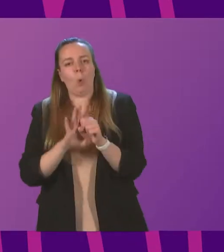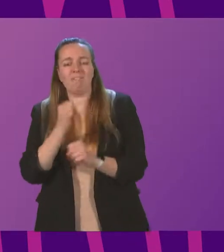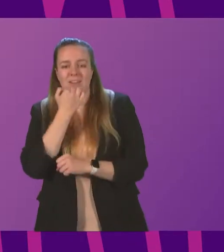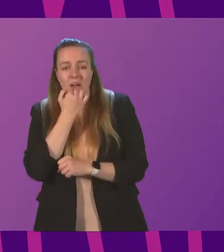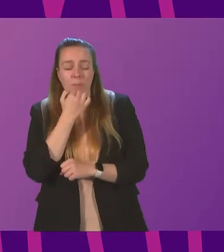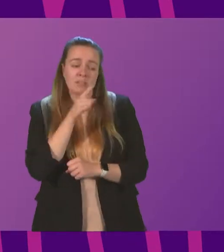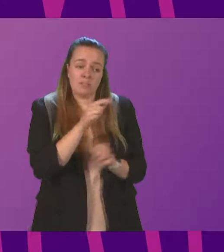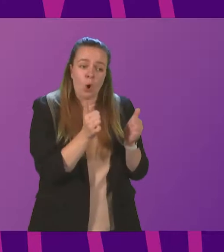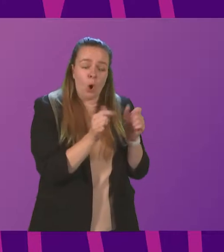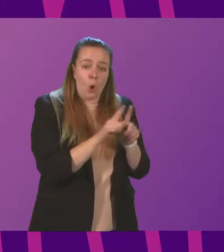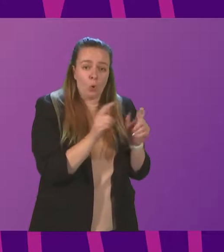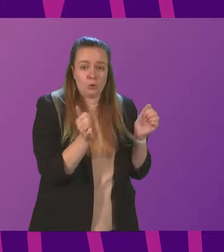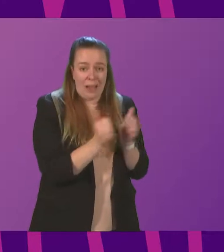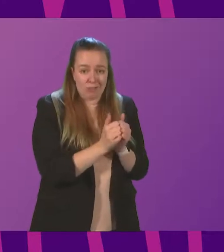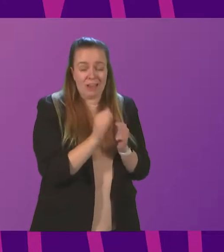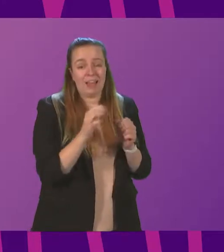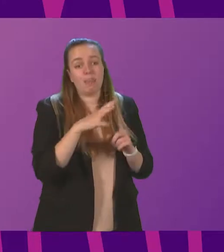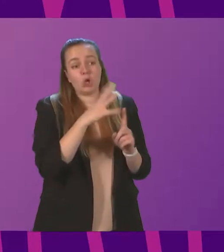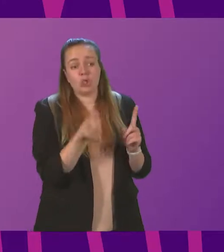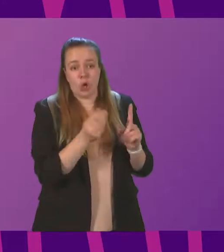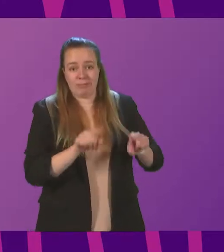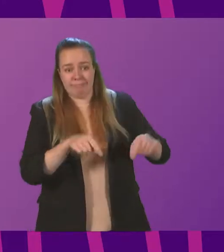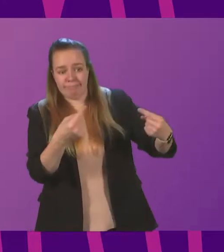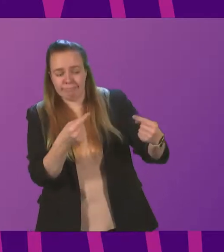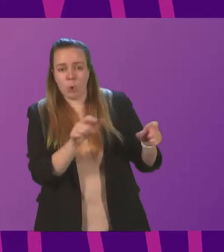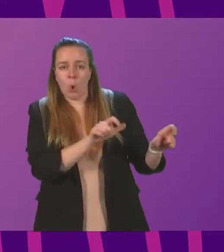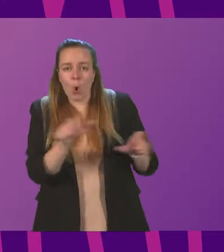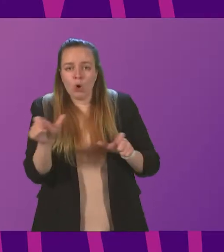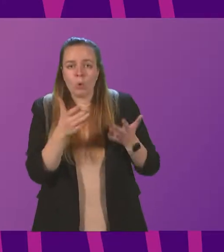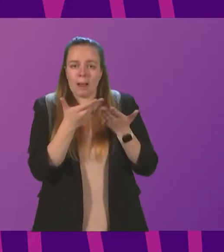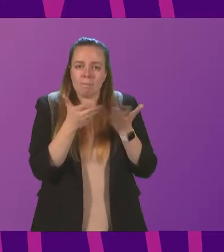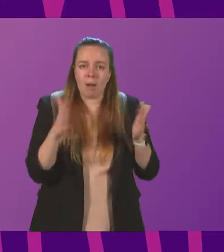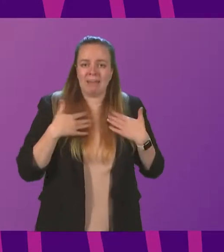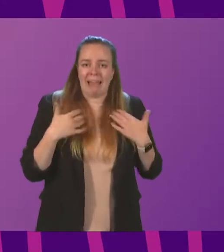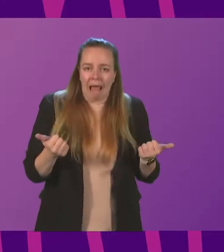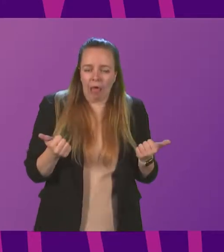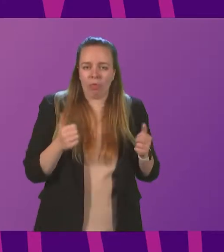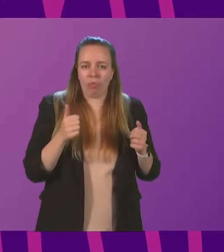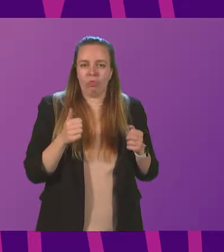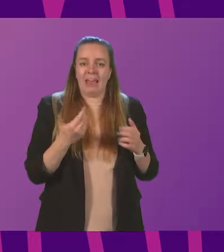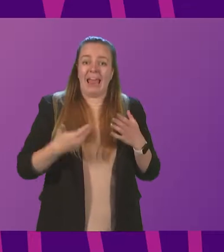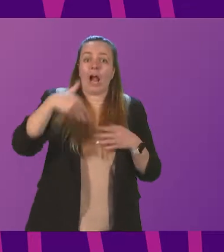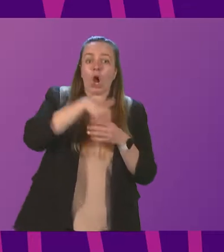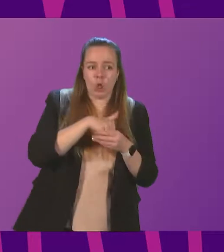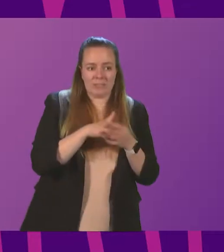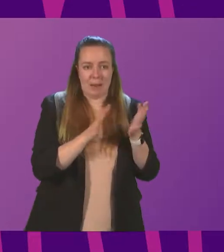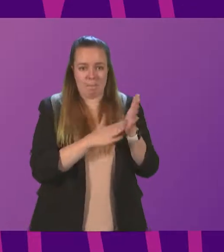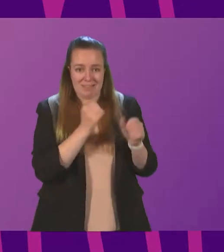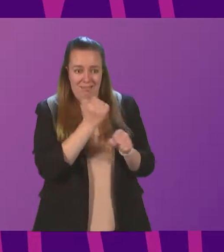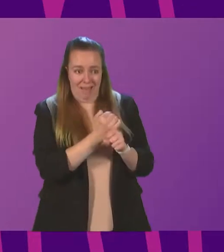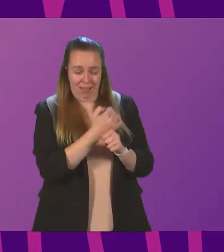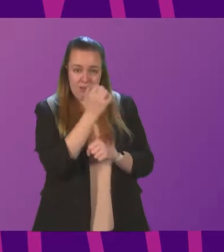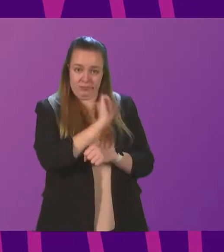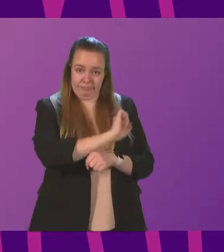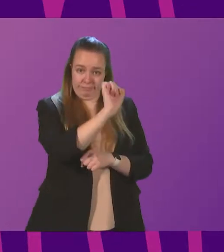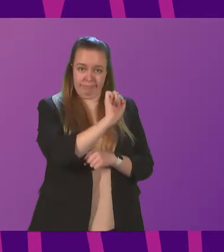agree that the Conservatives' opposition to ongoing public health measures, including Miss Gallagher's own previous calls